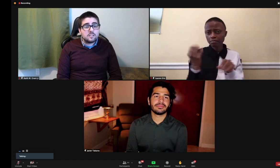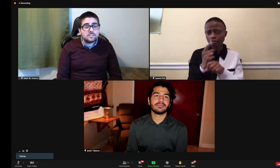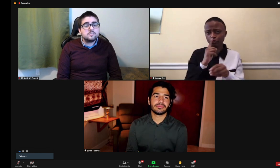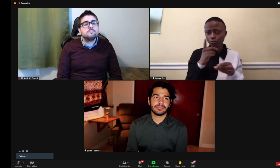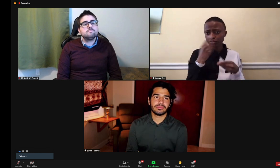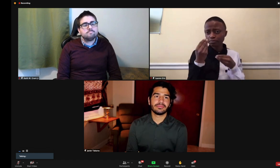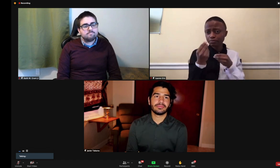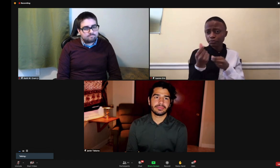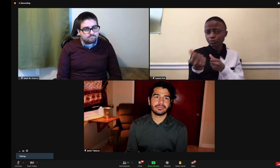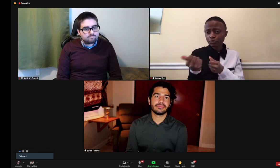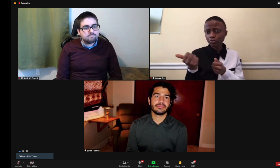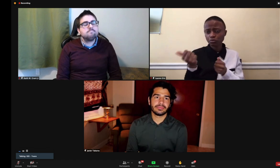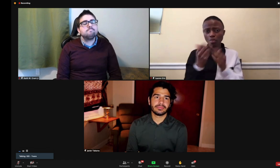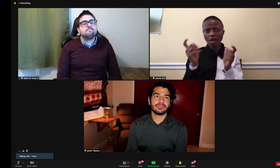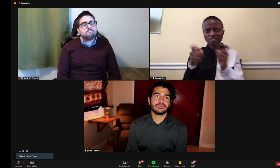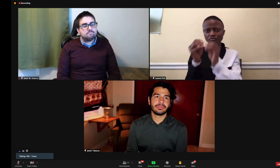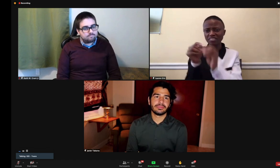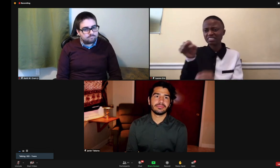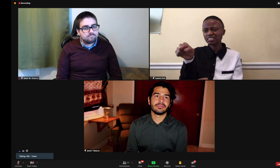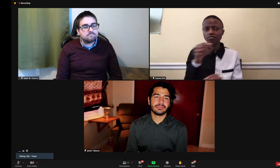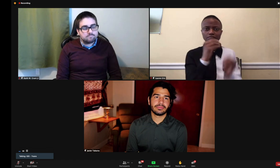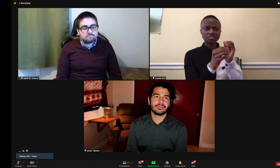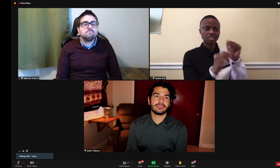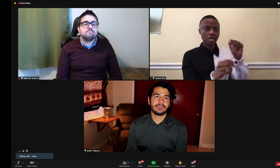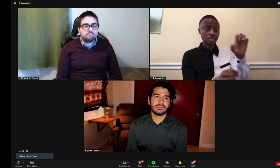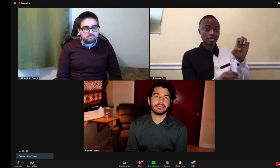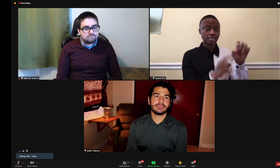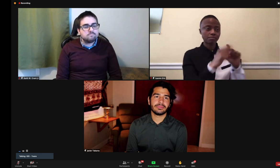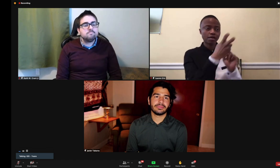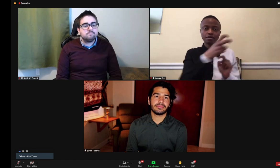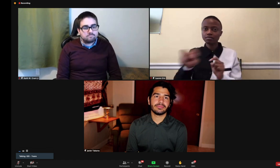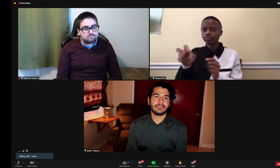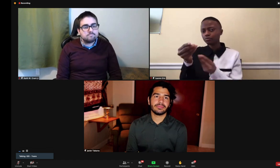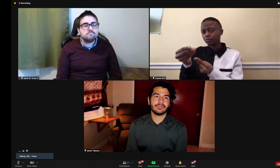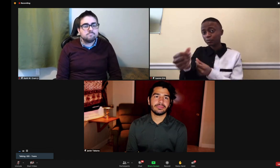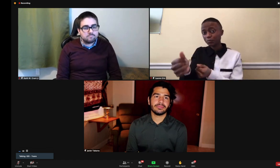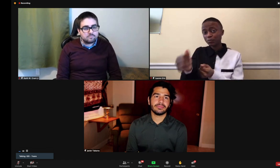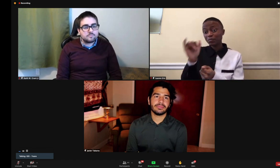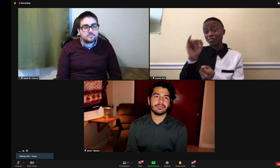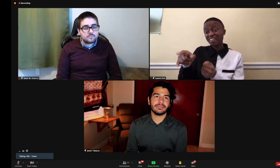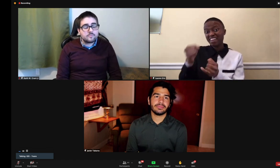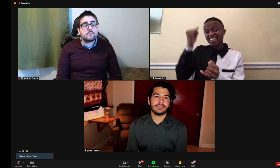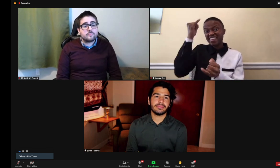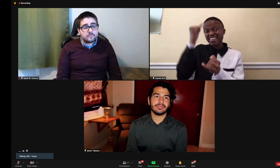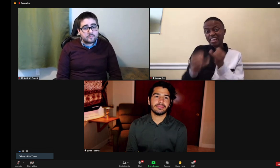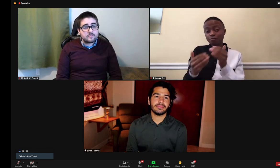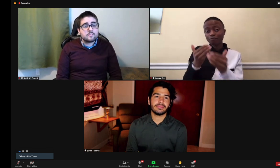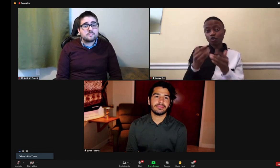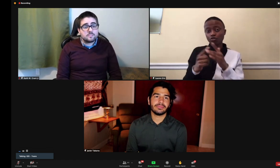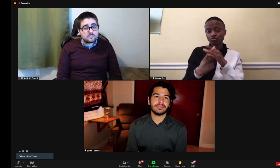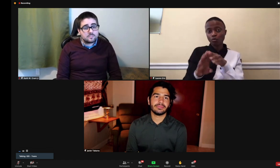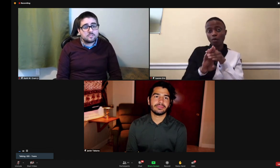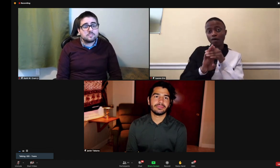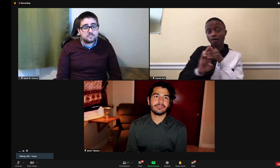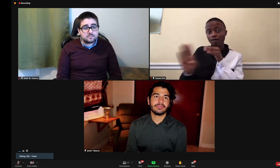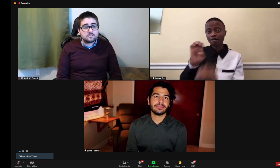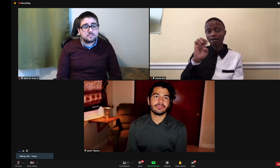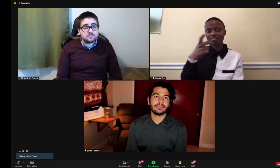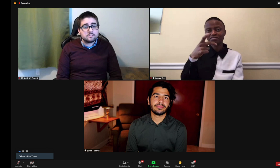second part of the process, you can make whatever final revisions that need to be made. But for the most part, it should be pretty smooth when it's in